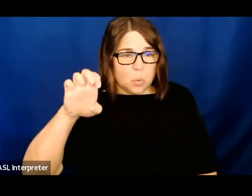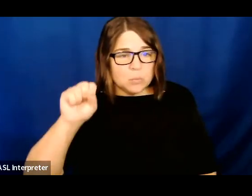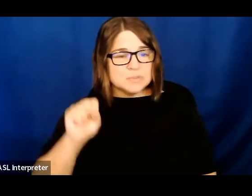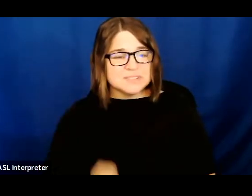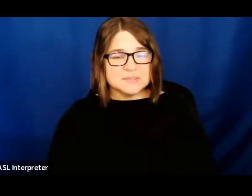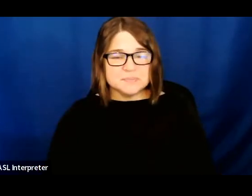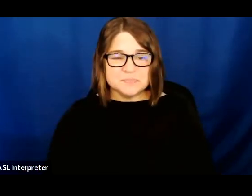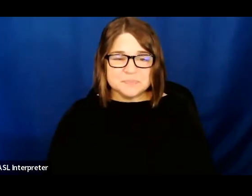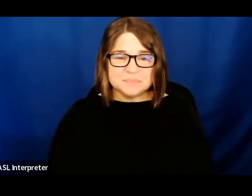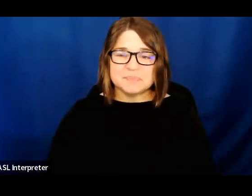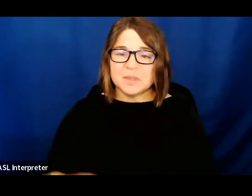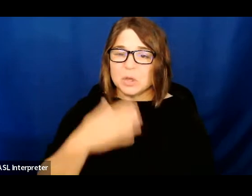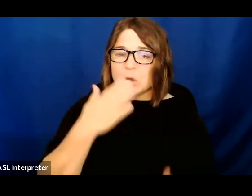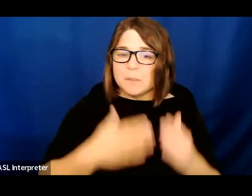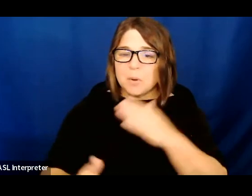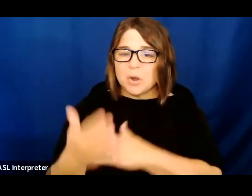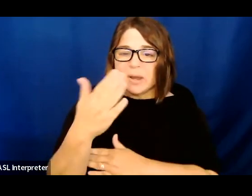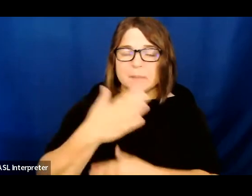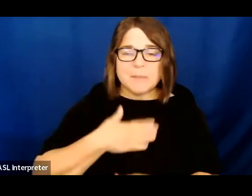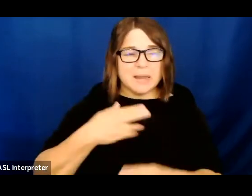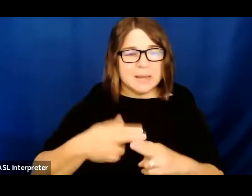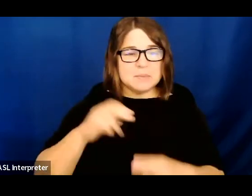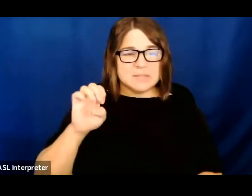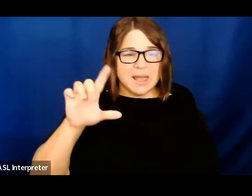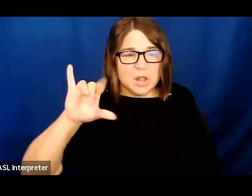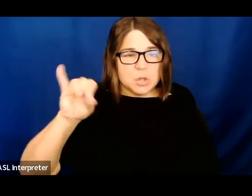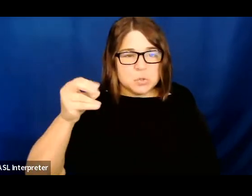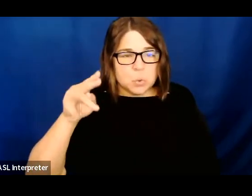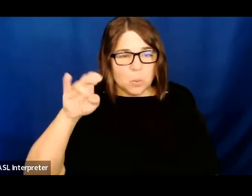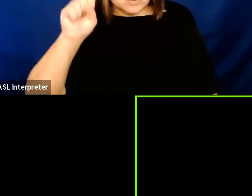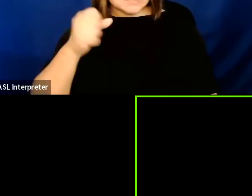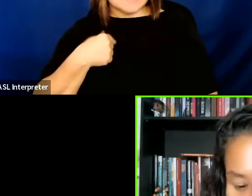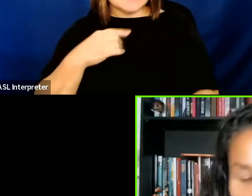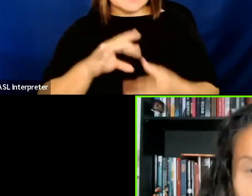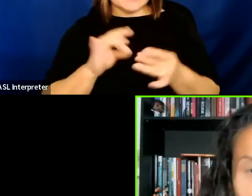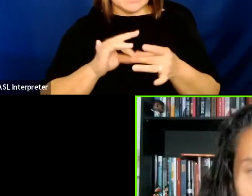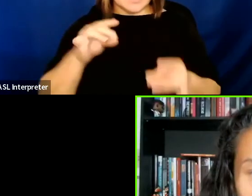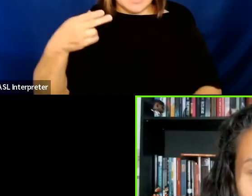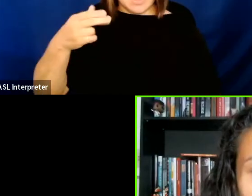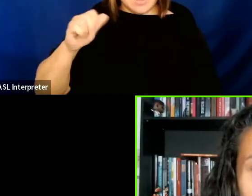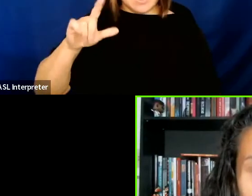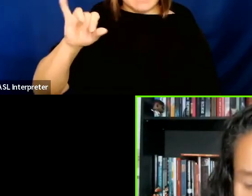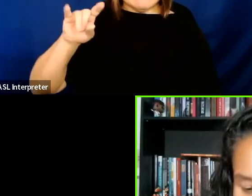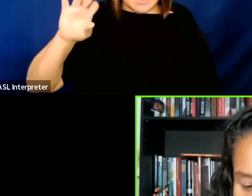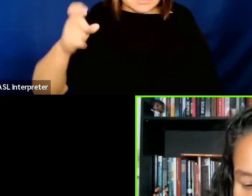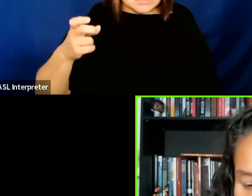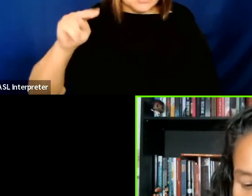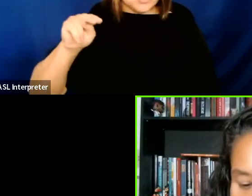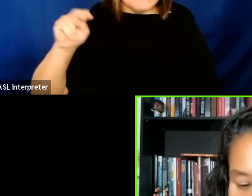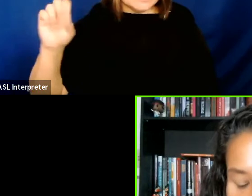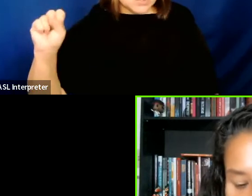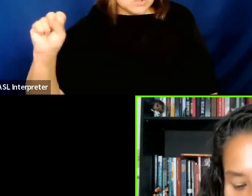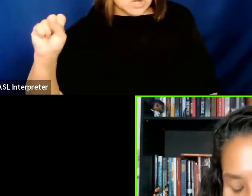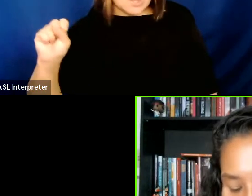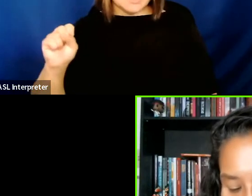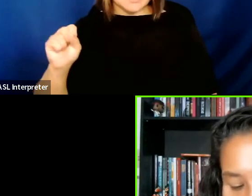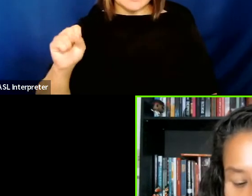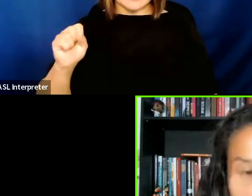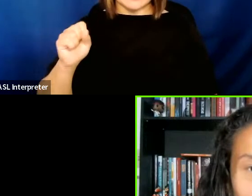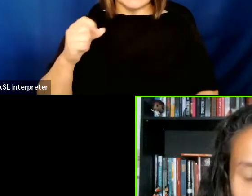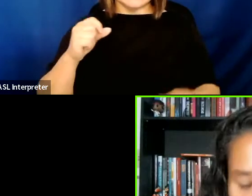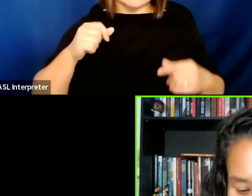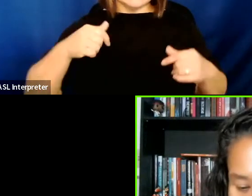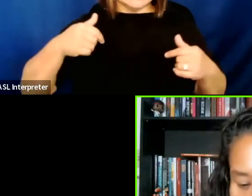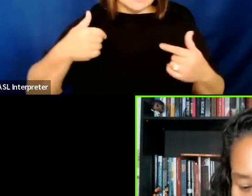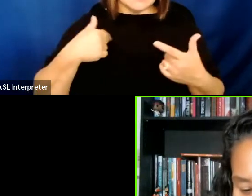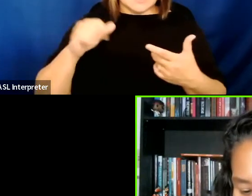Good morning, everybody. My name is Elle Jones, and I'm speaking to you from Halifax, Nova Scotia, the unceded and unsurrended territories of the